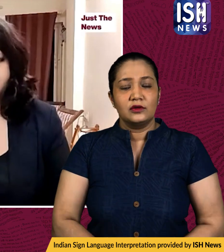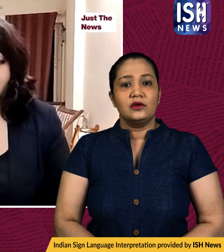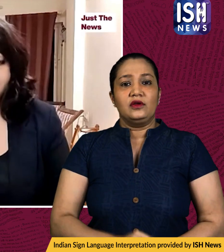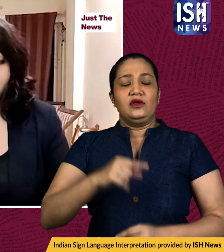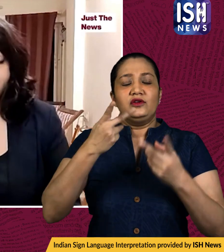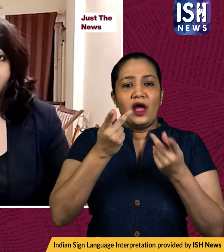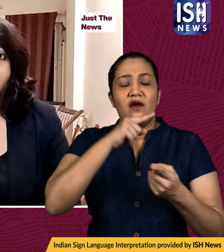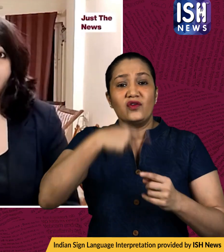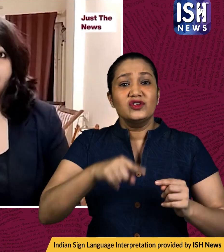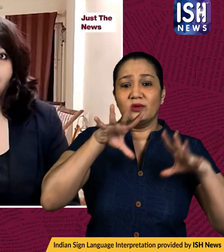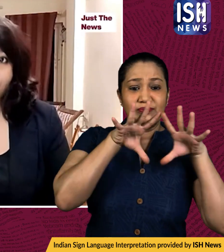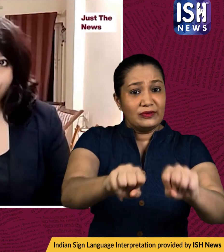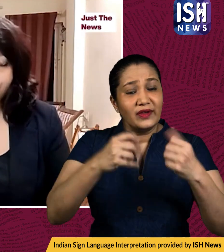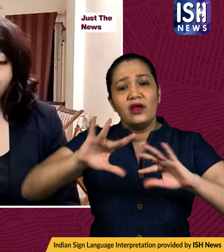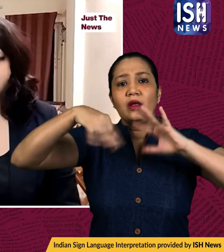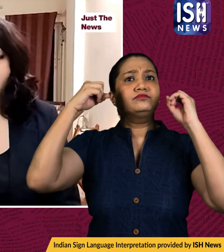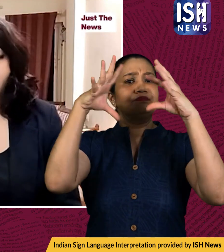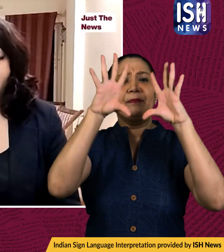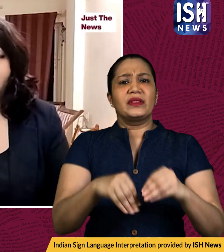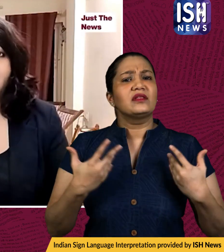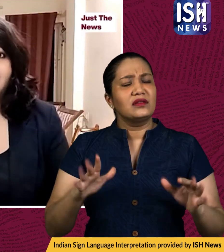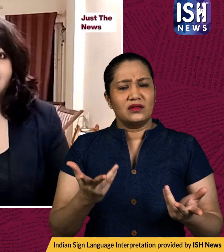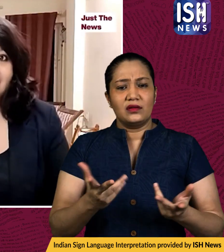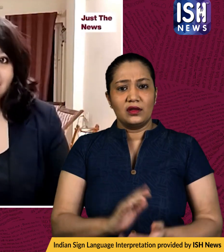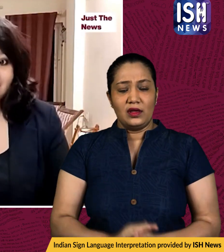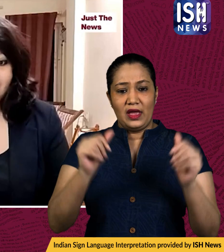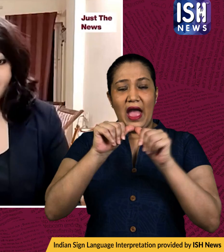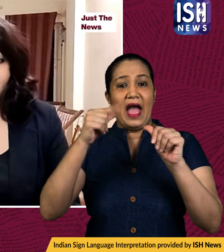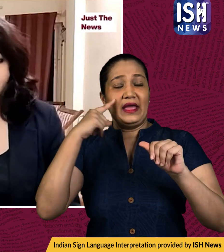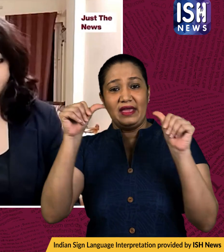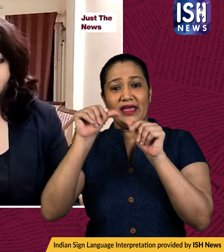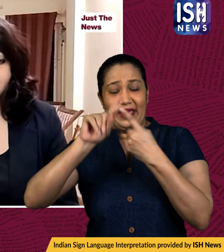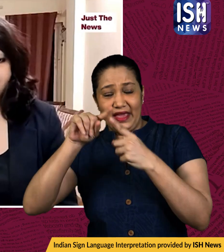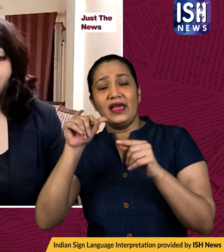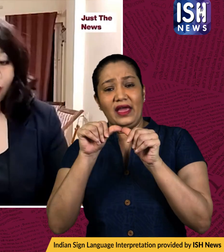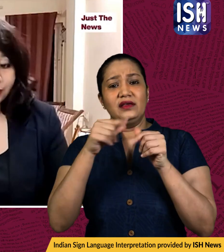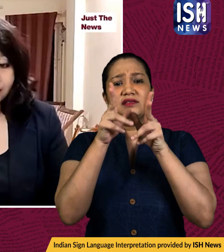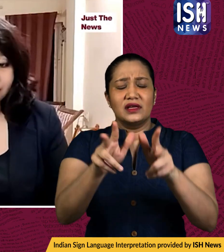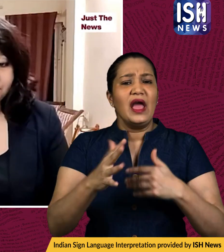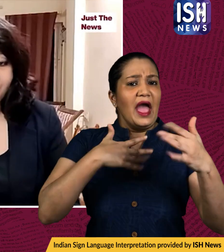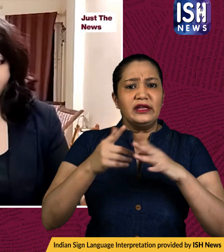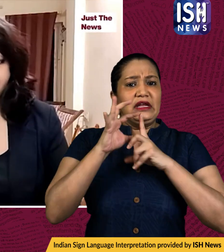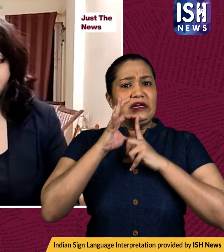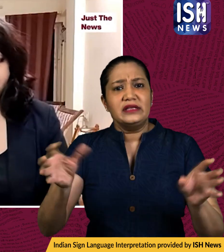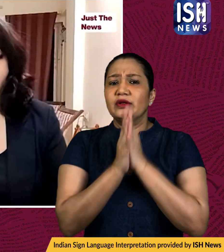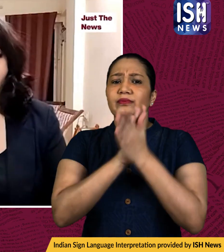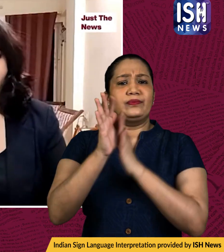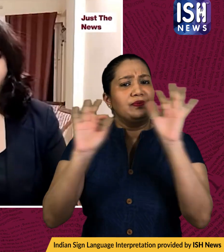side seizure by russian troops however iaea has said no critical impact on safety after